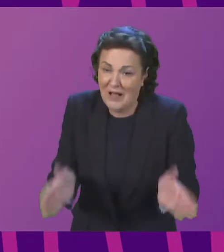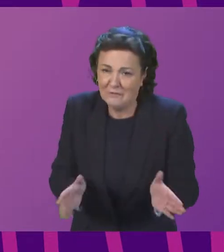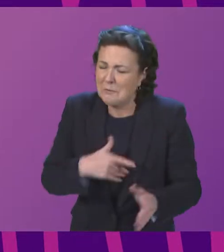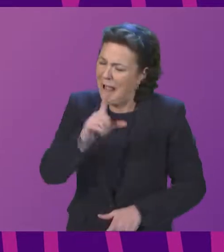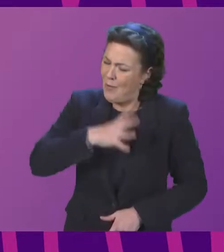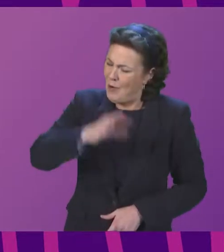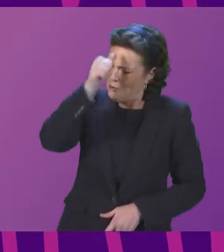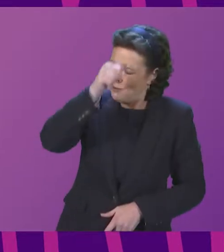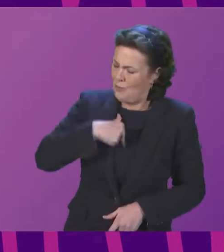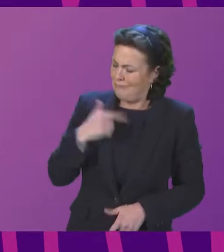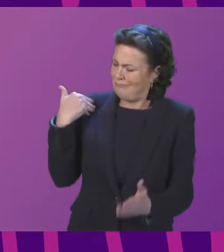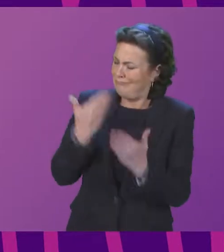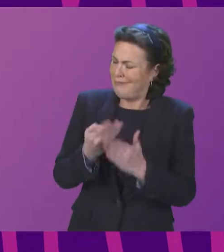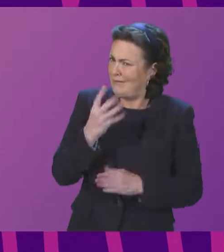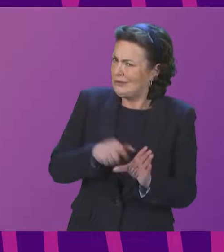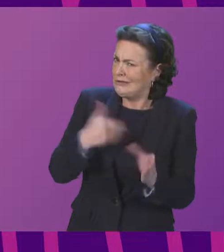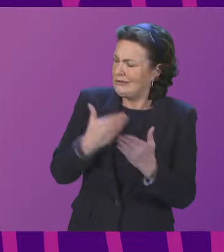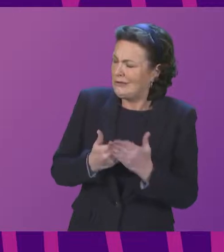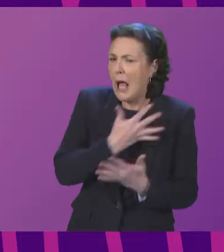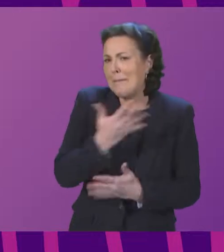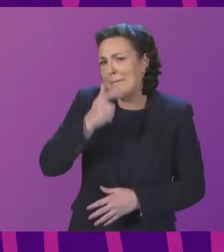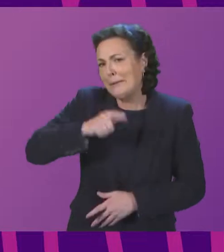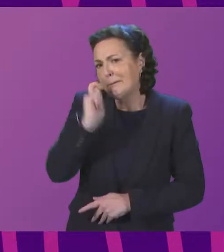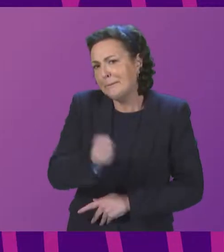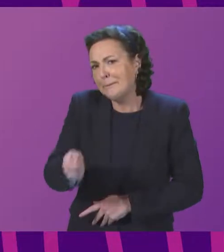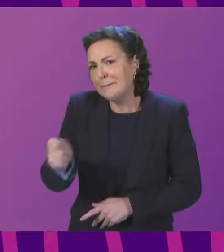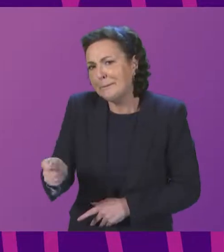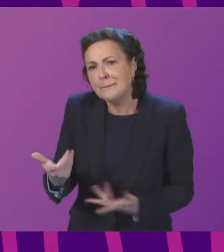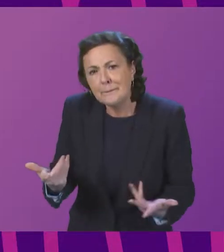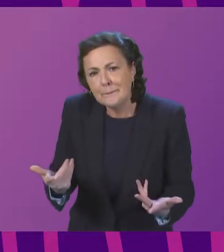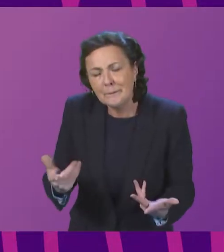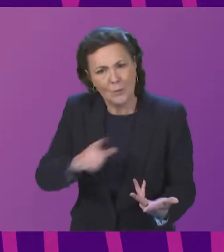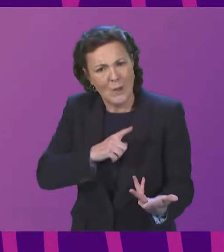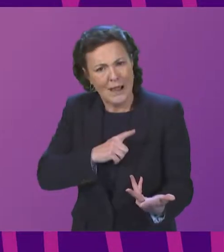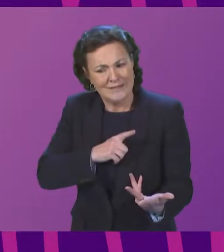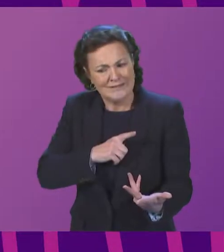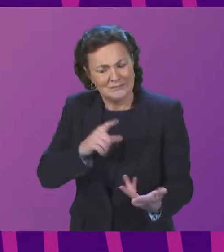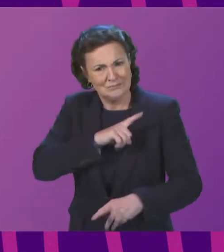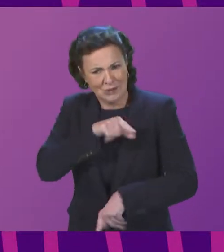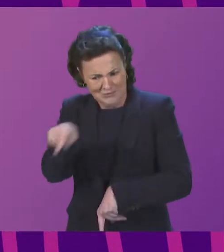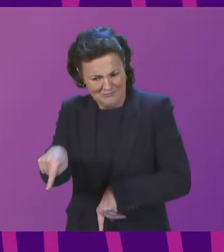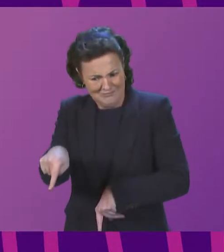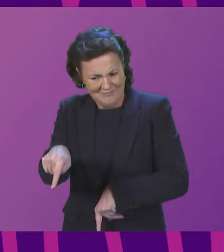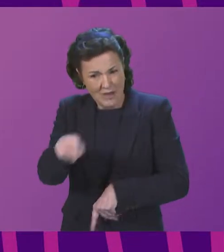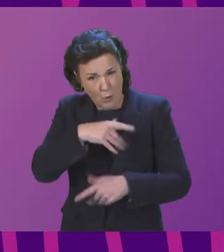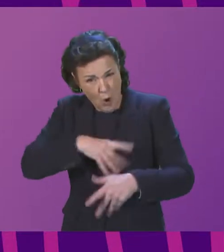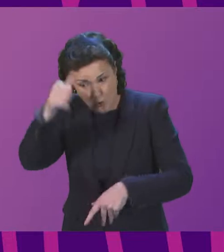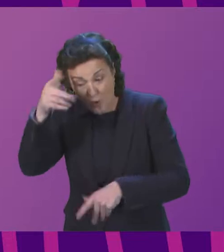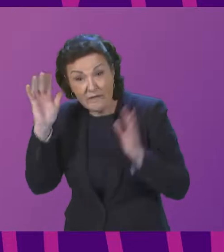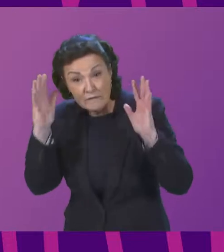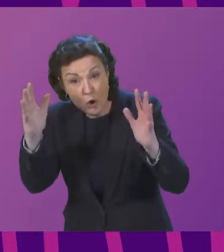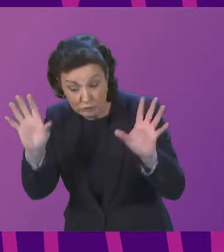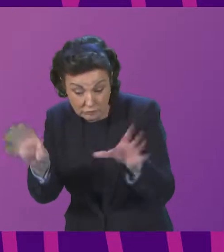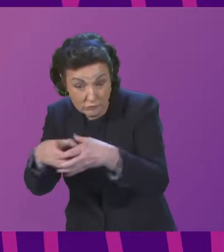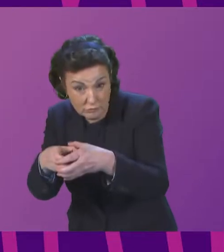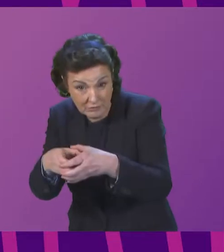indeed why there are no controls on the forestry industry because they will have a direct impact on our ancient woodlands. Let me leave